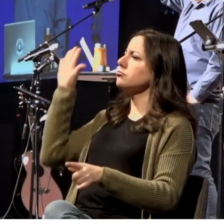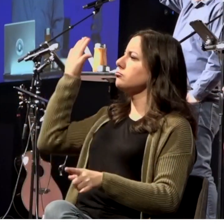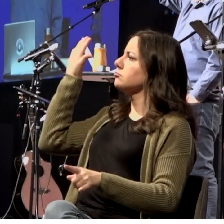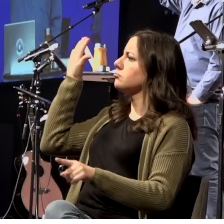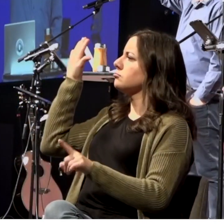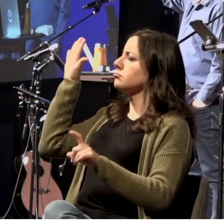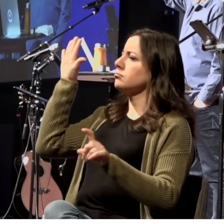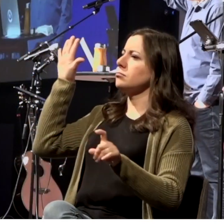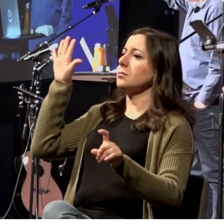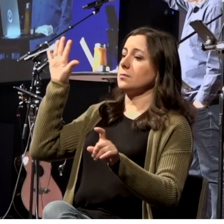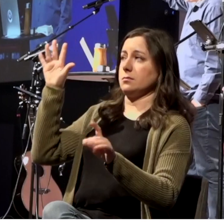Okay. Praise the Lord.